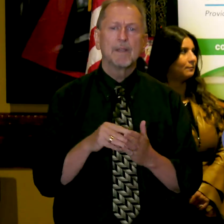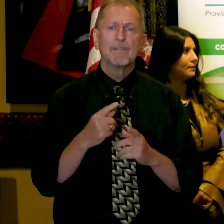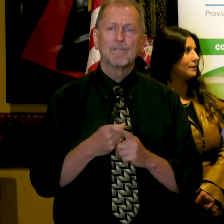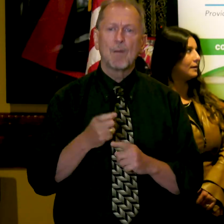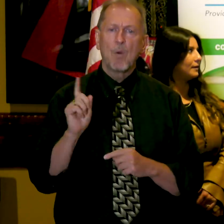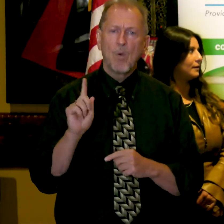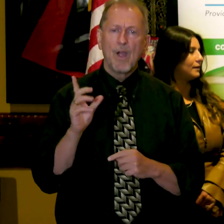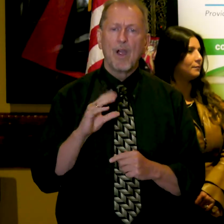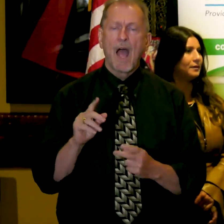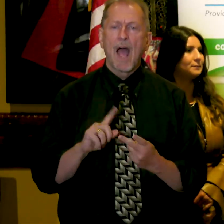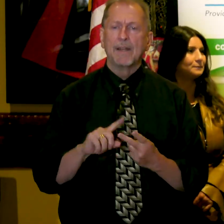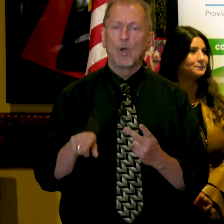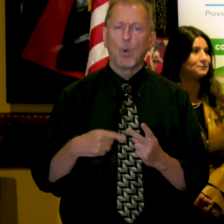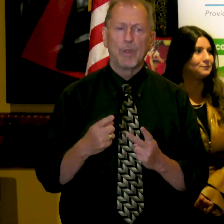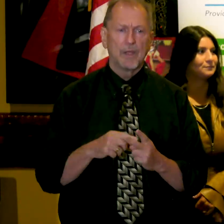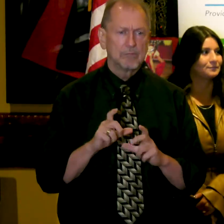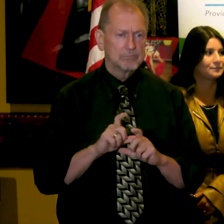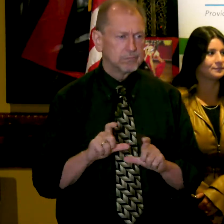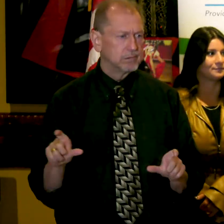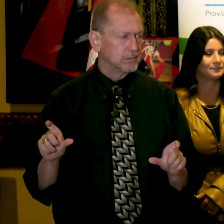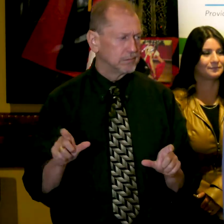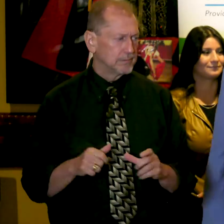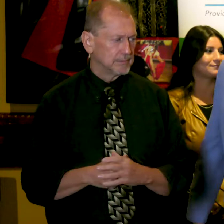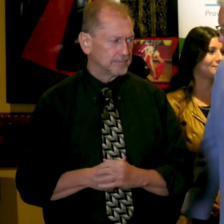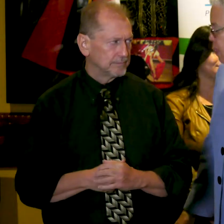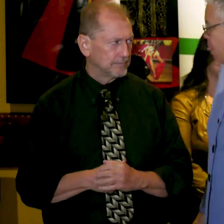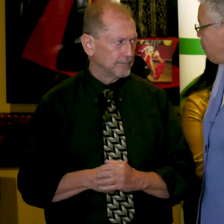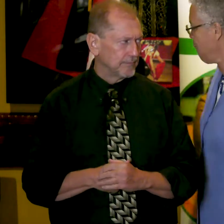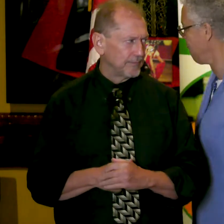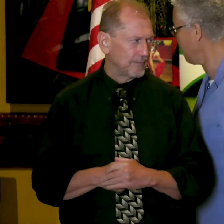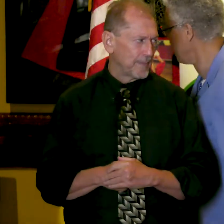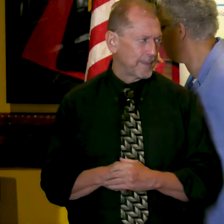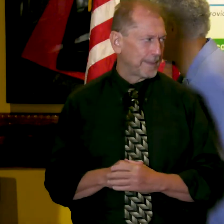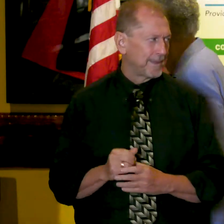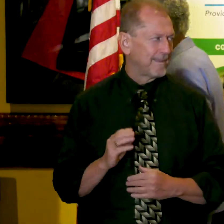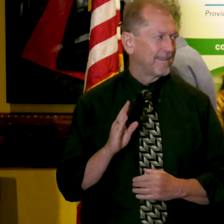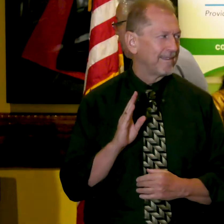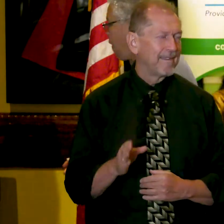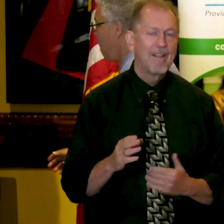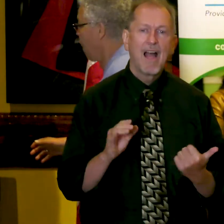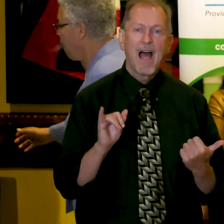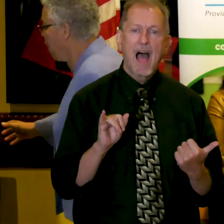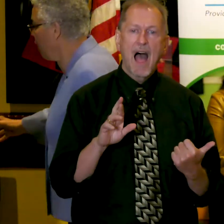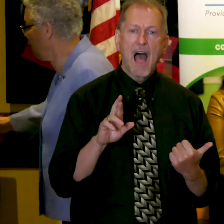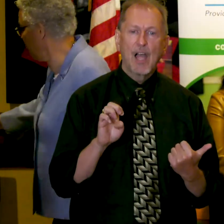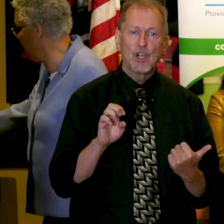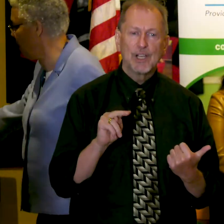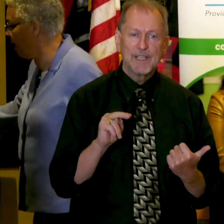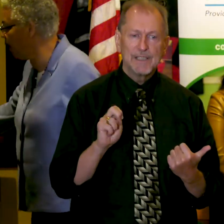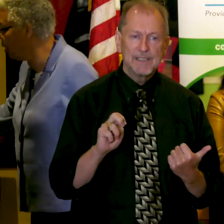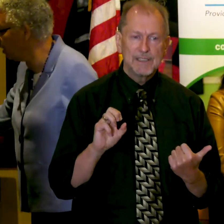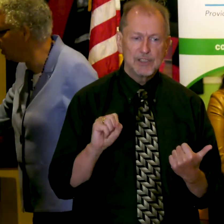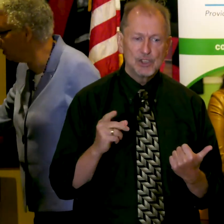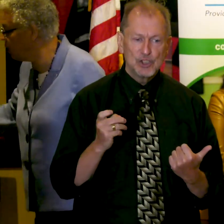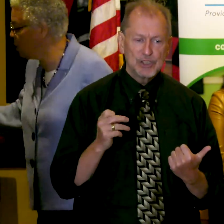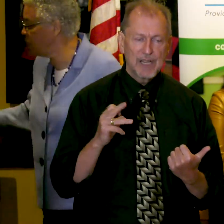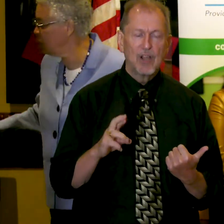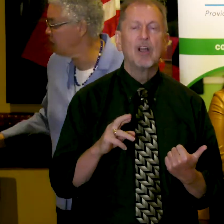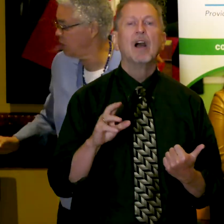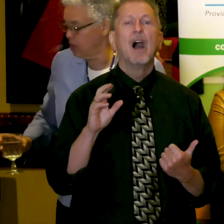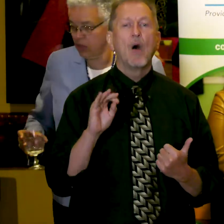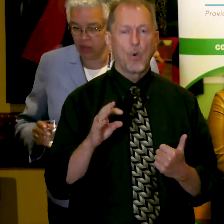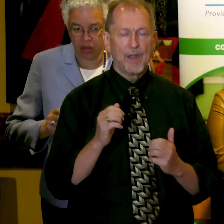I'm going to ask Sochi. Irene, introduce yourself, please. Hi, everybody. I'm Irene going to with the Cook County Bureau of Economic